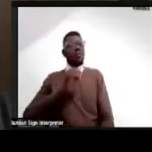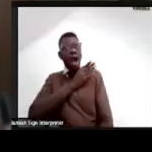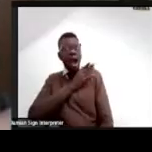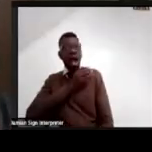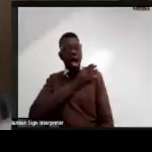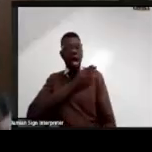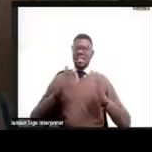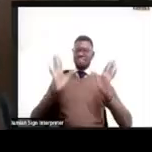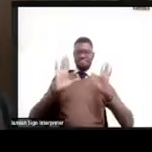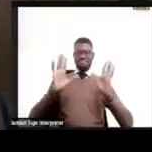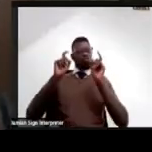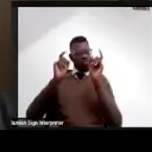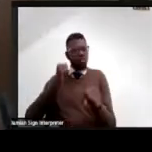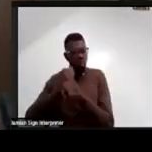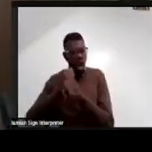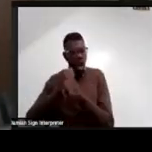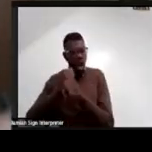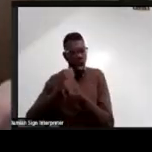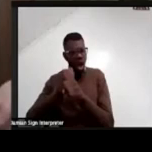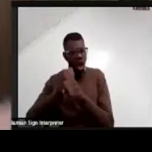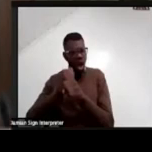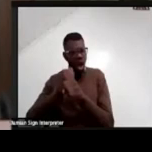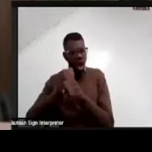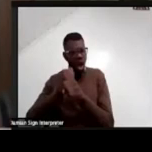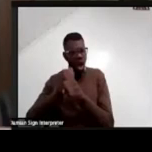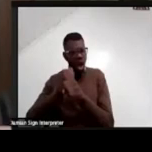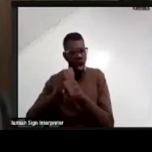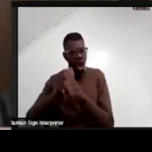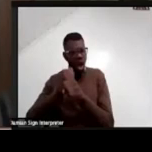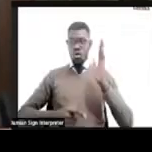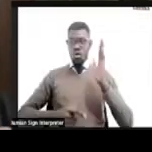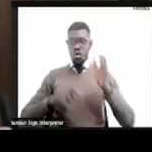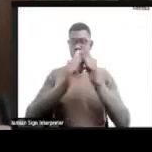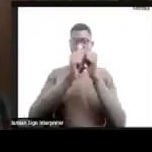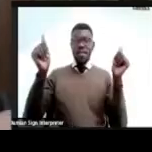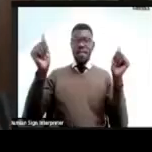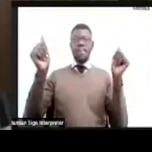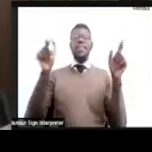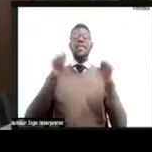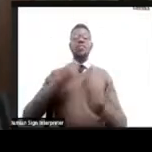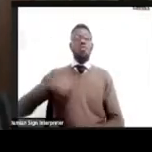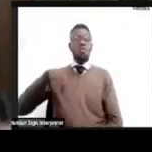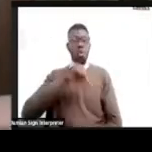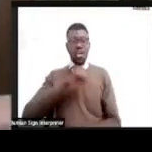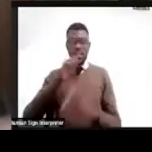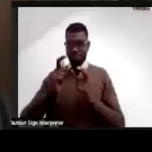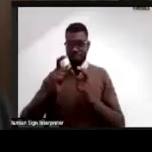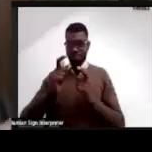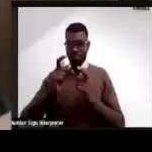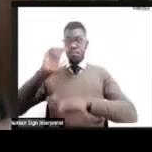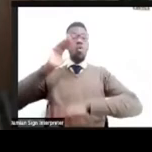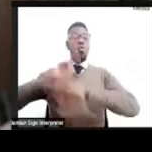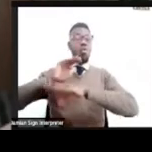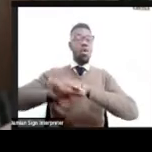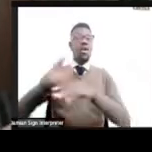you expect them. And the rewards have been really good. The results have been very good.